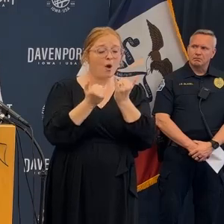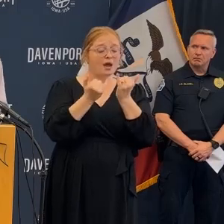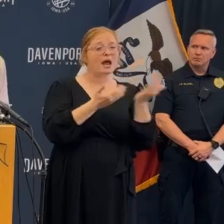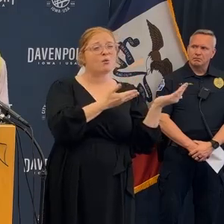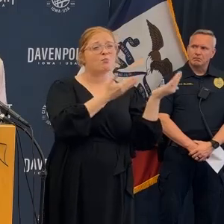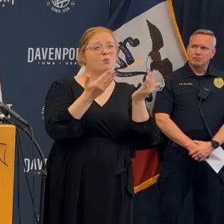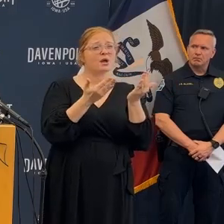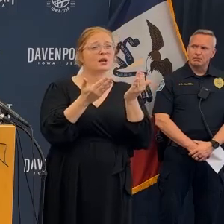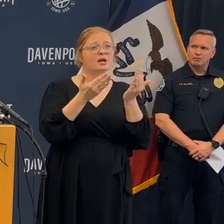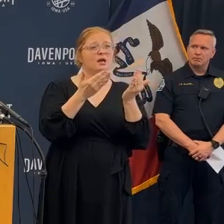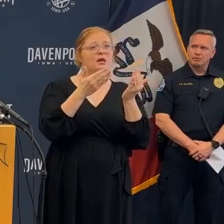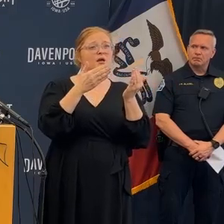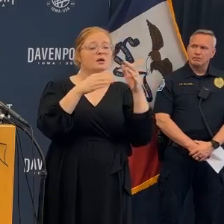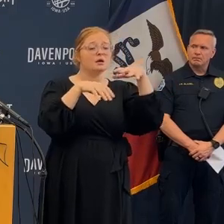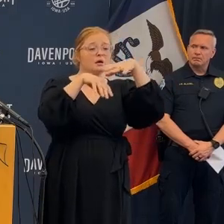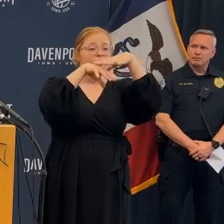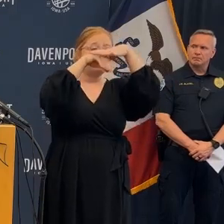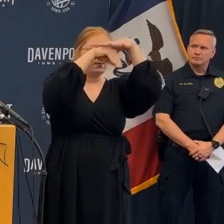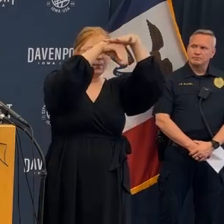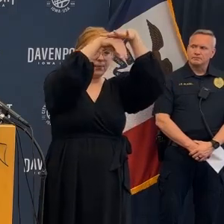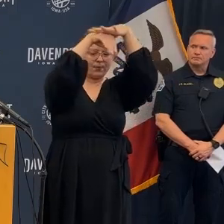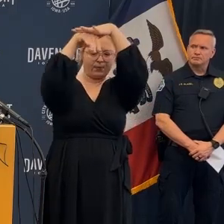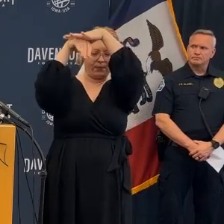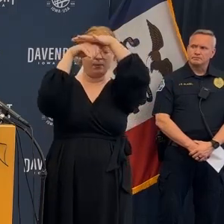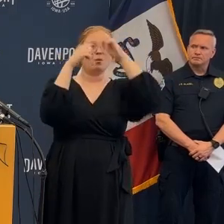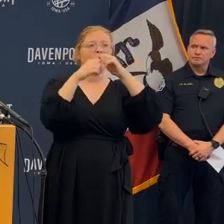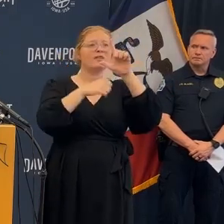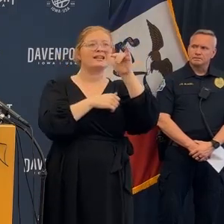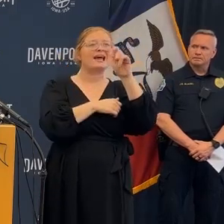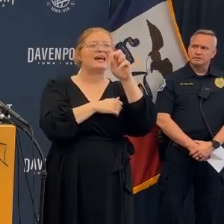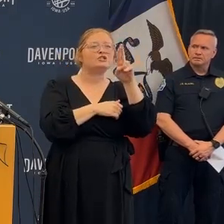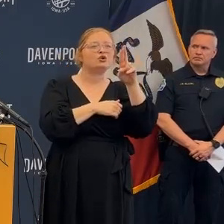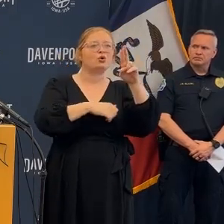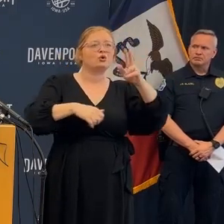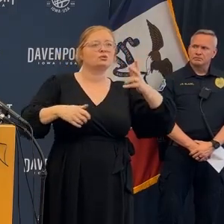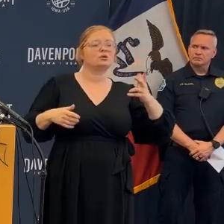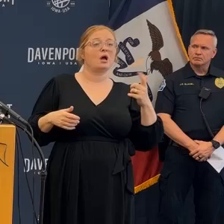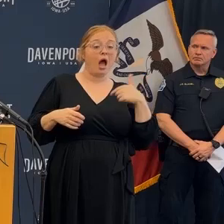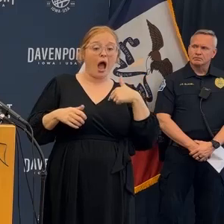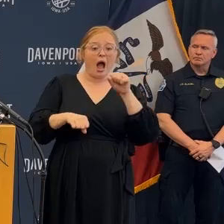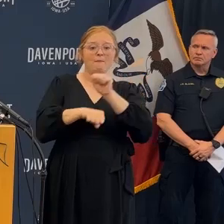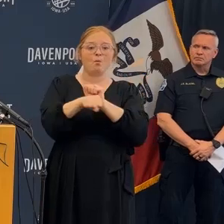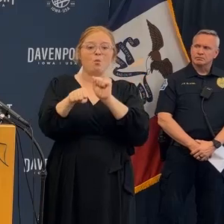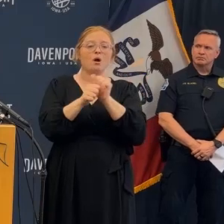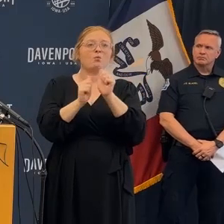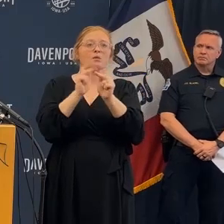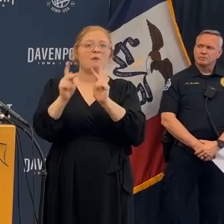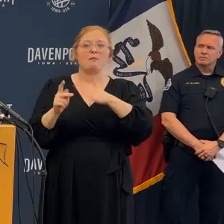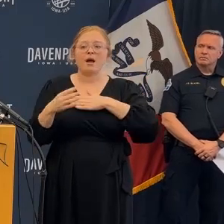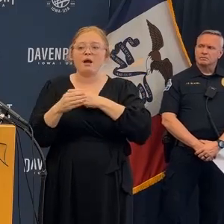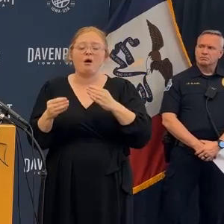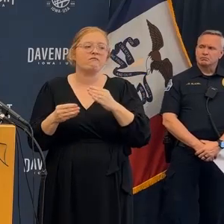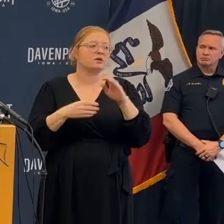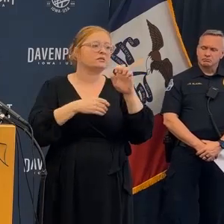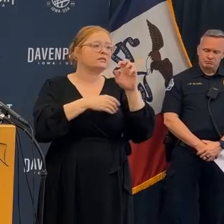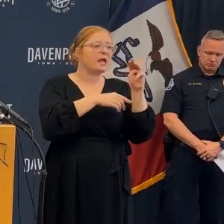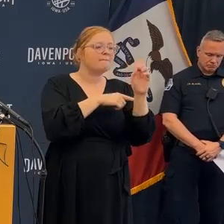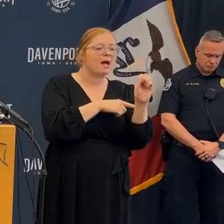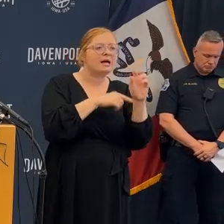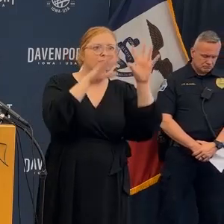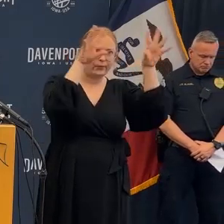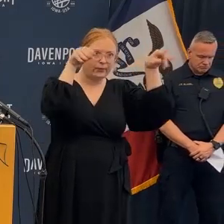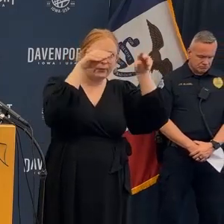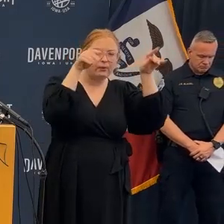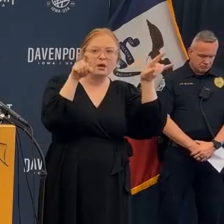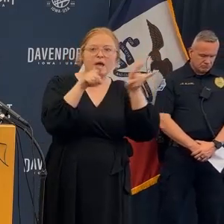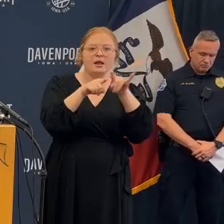that with care okay we're bringing in a laser scanning drone crew I've